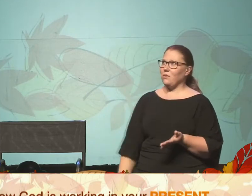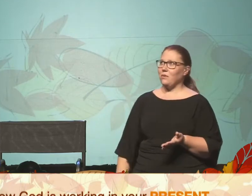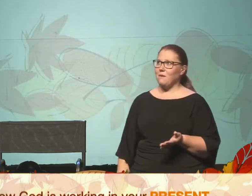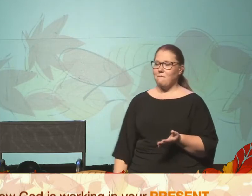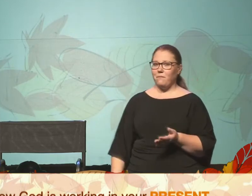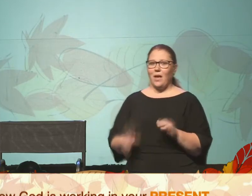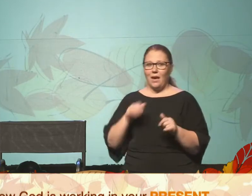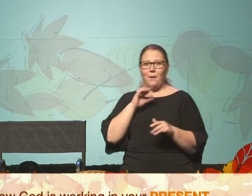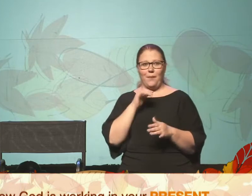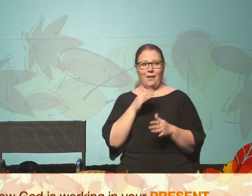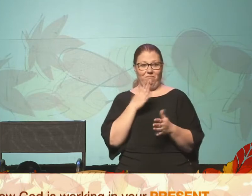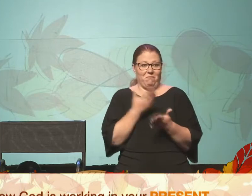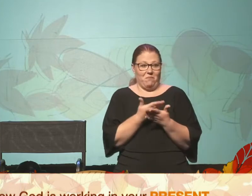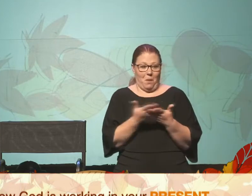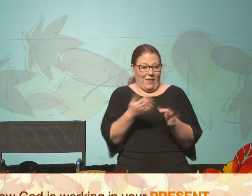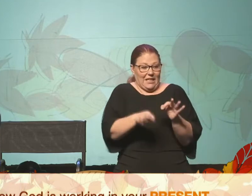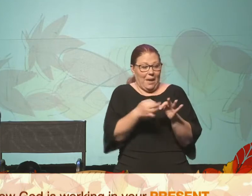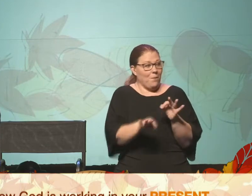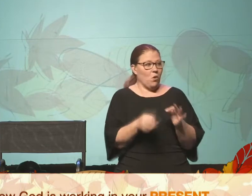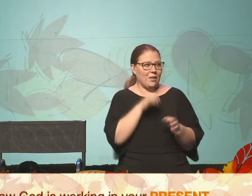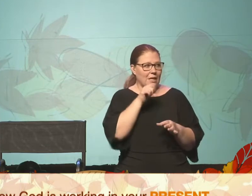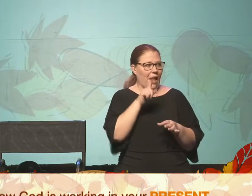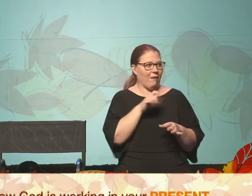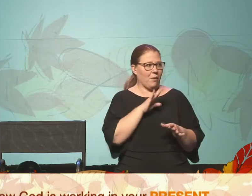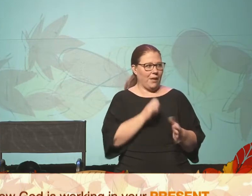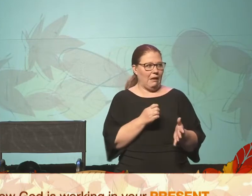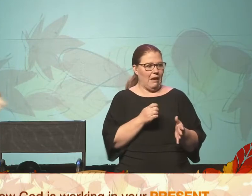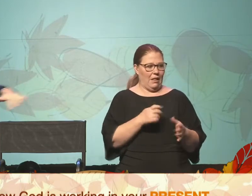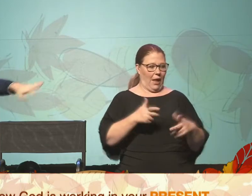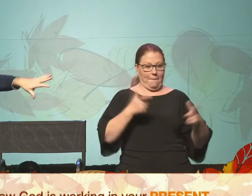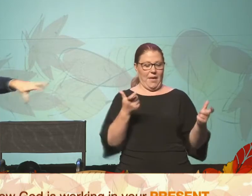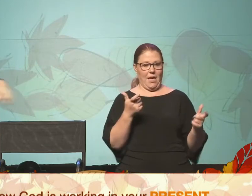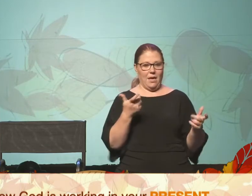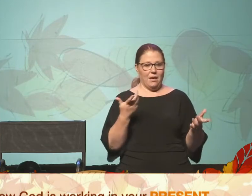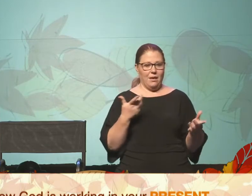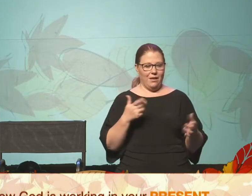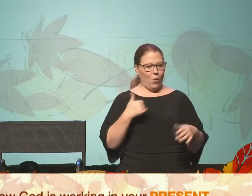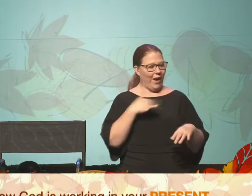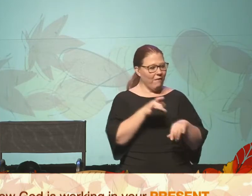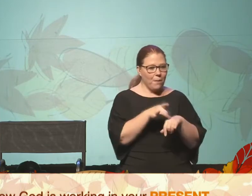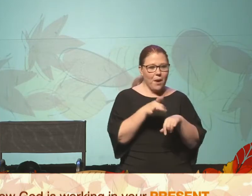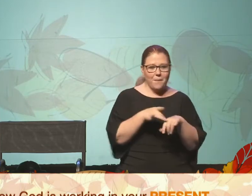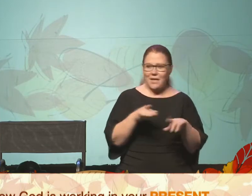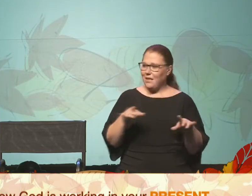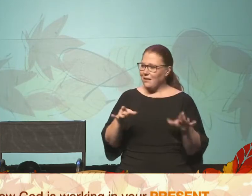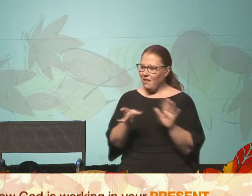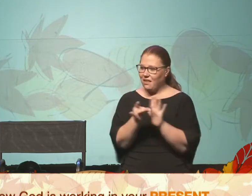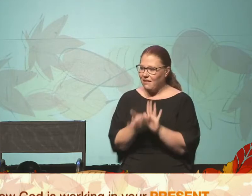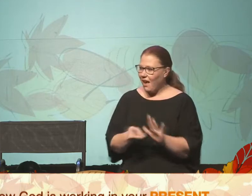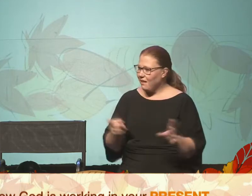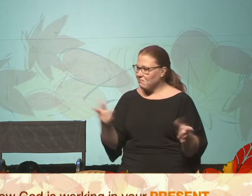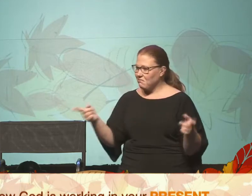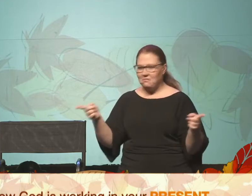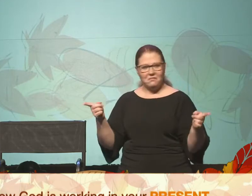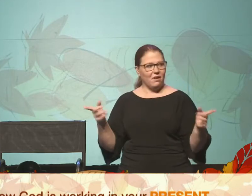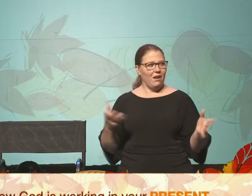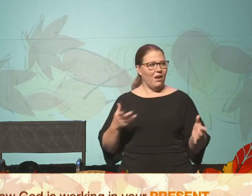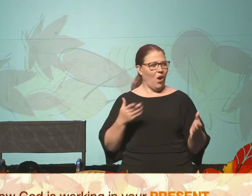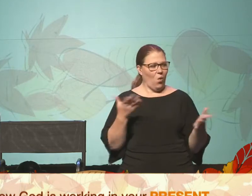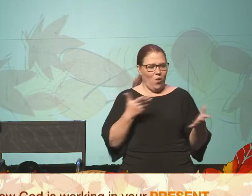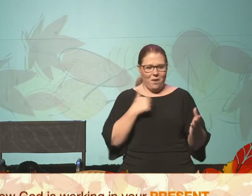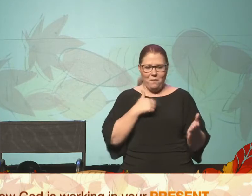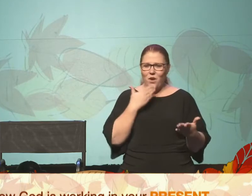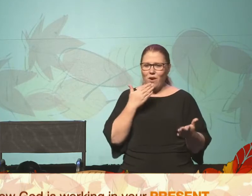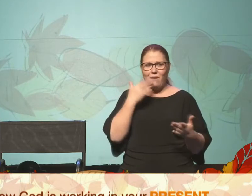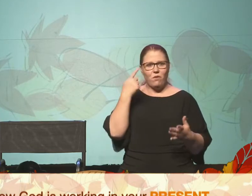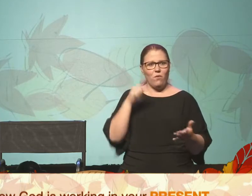It could be something simple, right? It doesn't have to be, but what would that be? It's kind of, we have the pumpkins and the tags today. Like, what is it that I'm grateful for? And